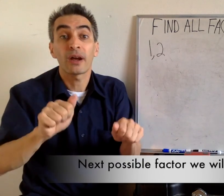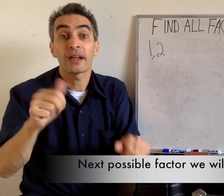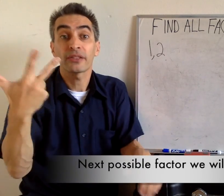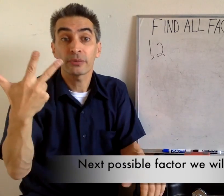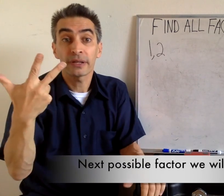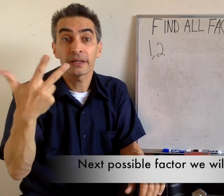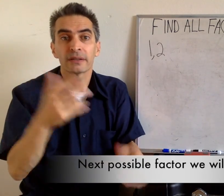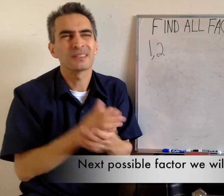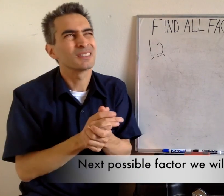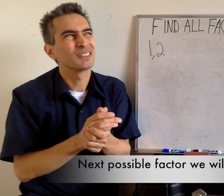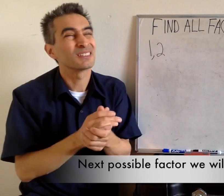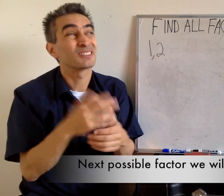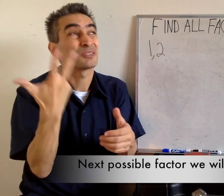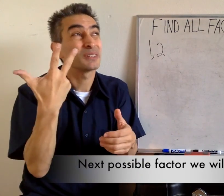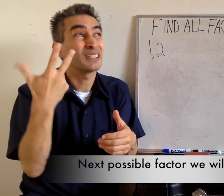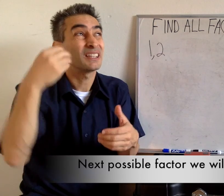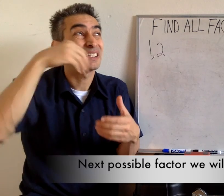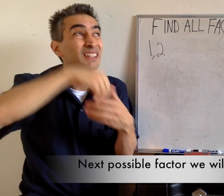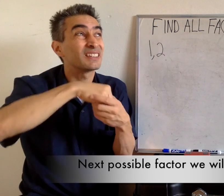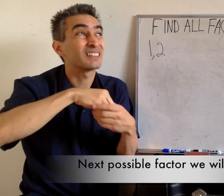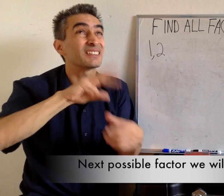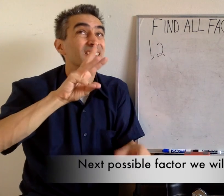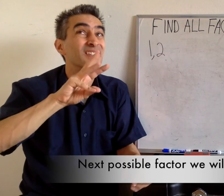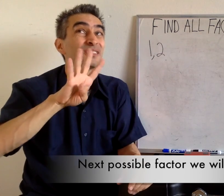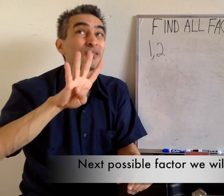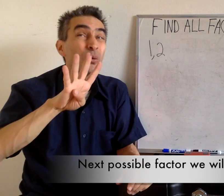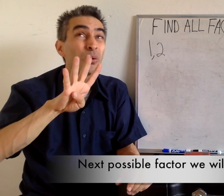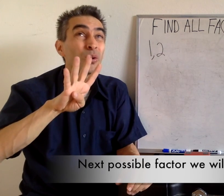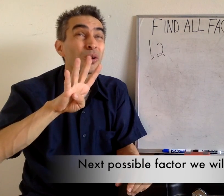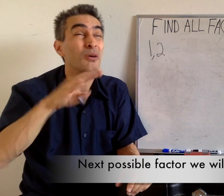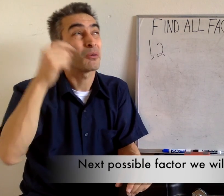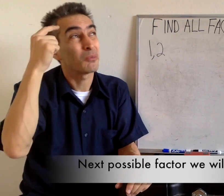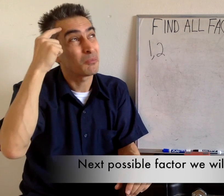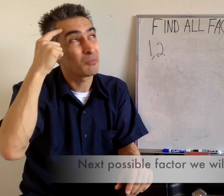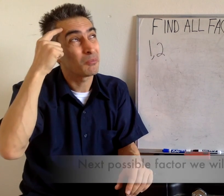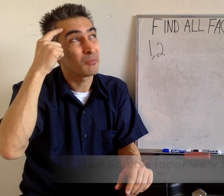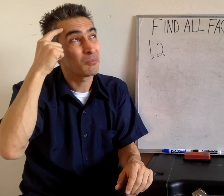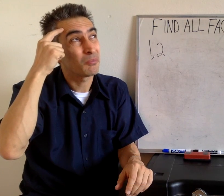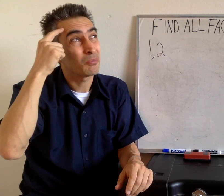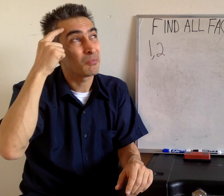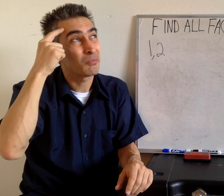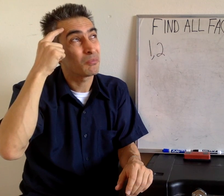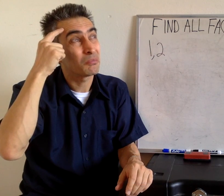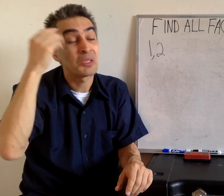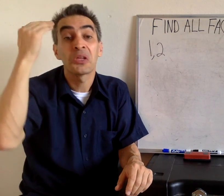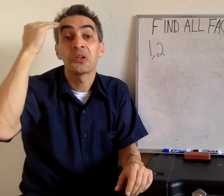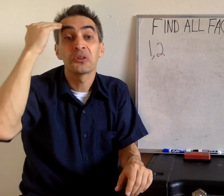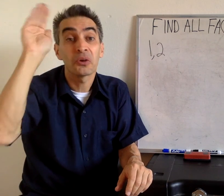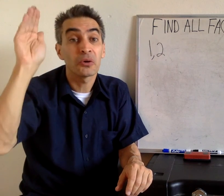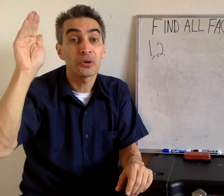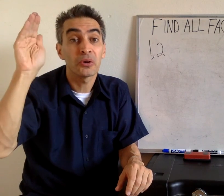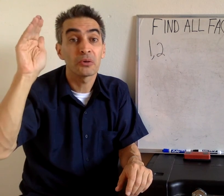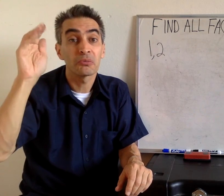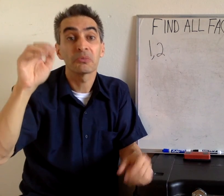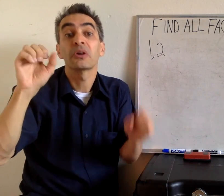Next, let's try 3. Let's see. 3 into 64. Let's think about this. I don't know.